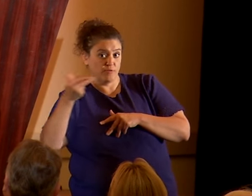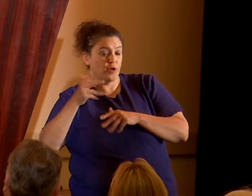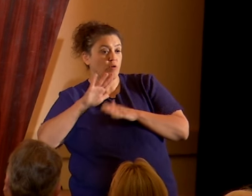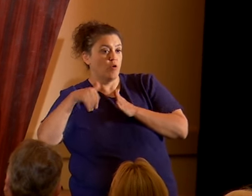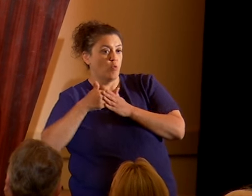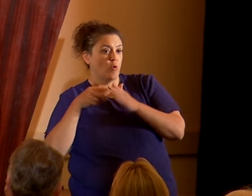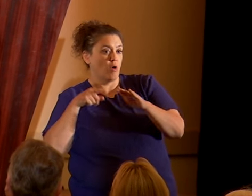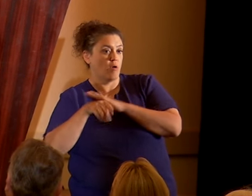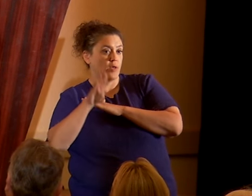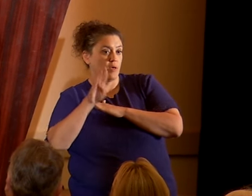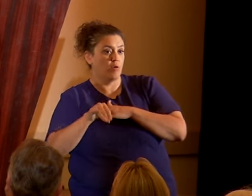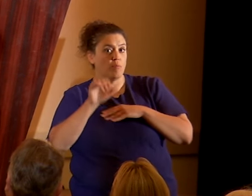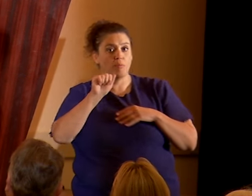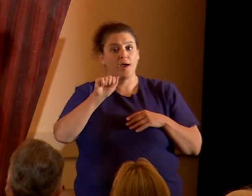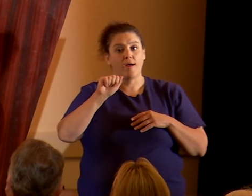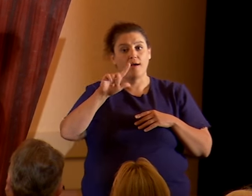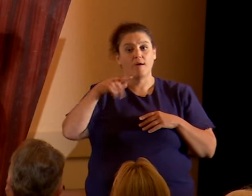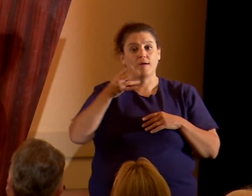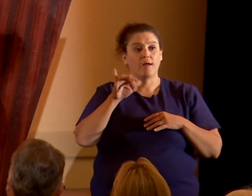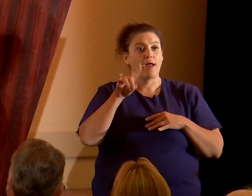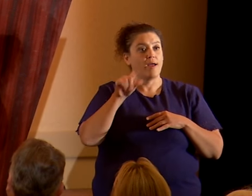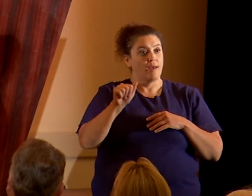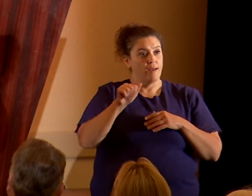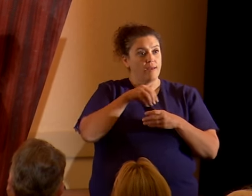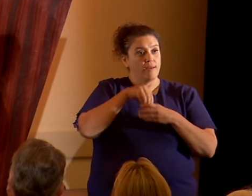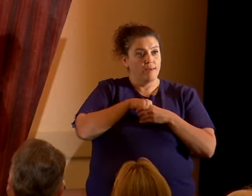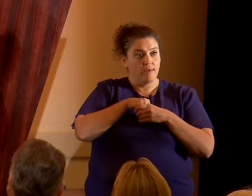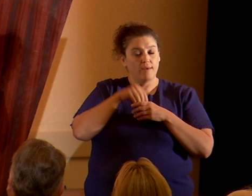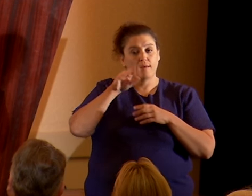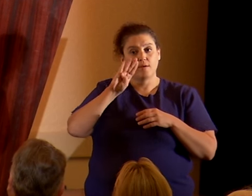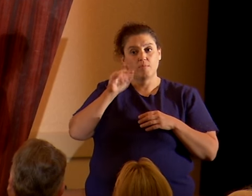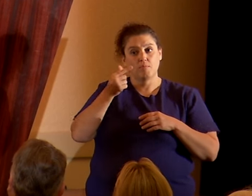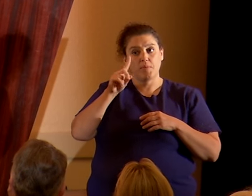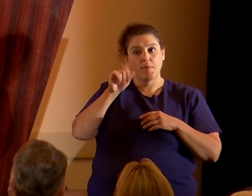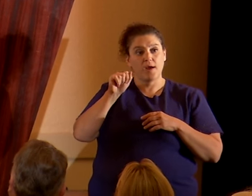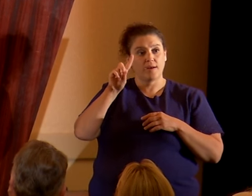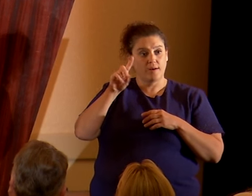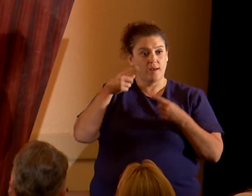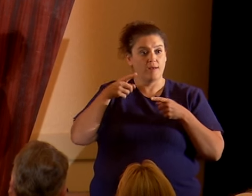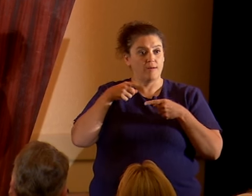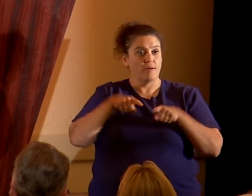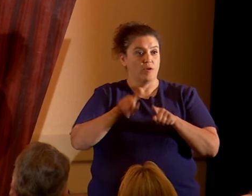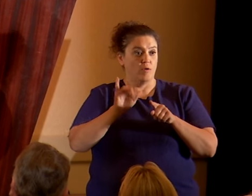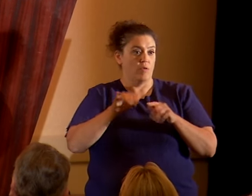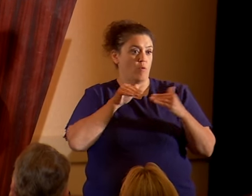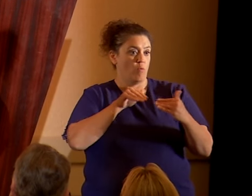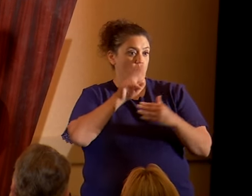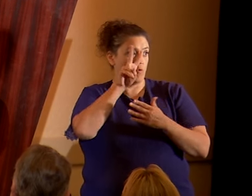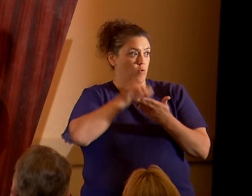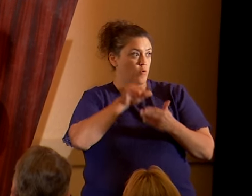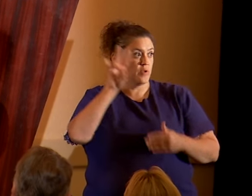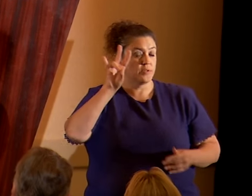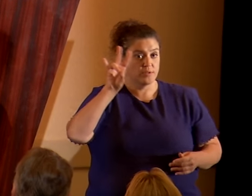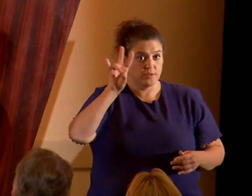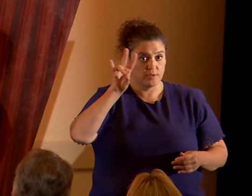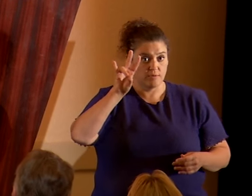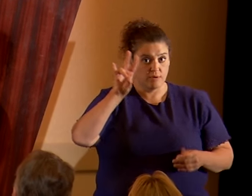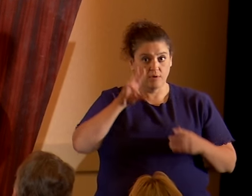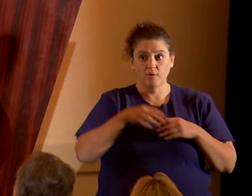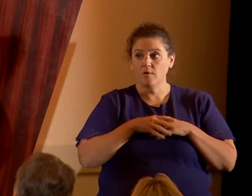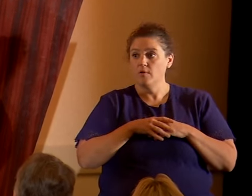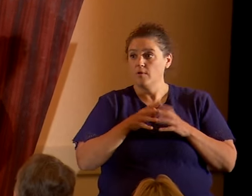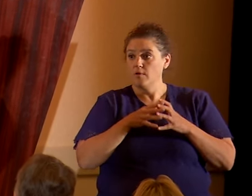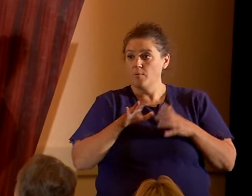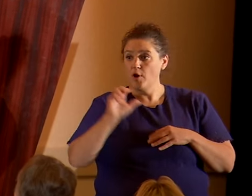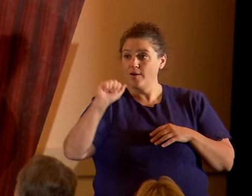in Baghdad, in northern Baghdad, in the result of the Civil War in 2007. Actually the American Atheist Convention was